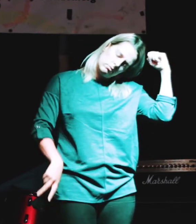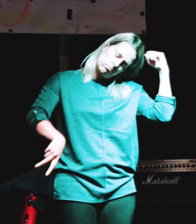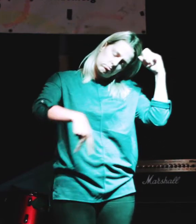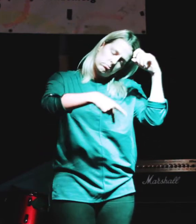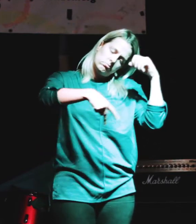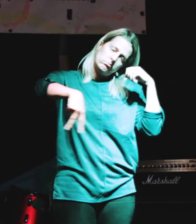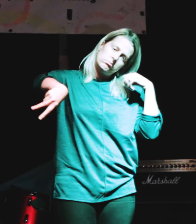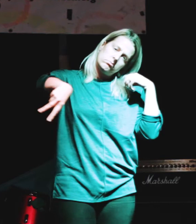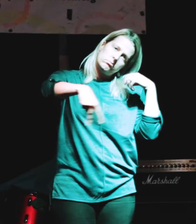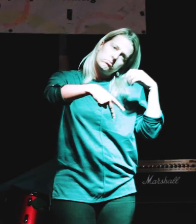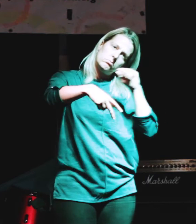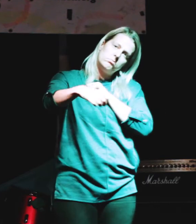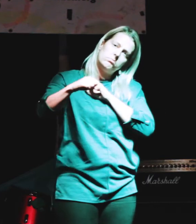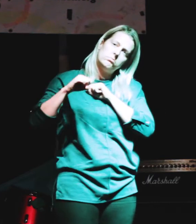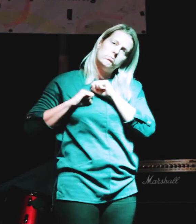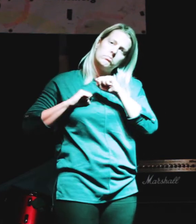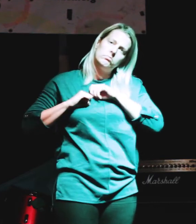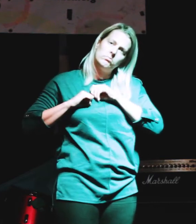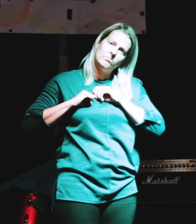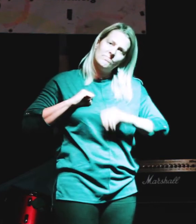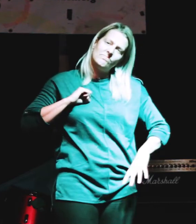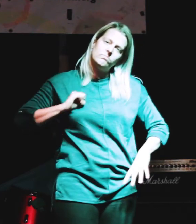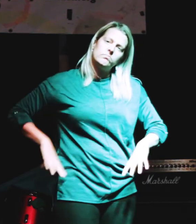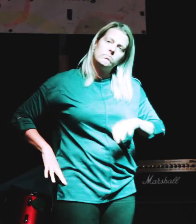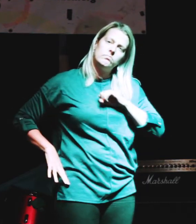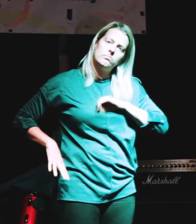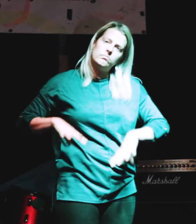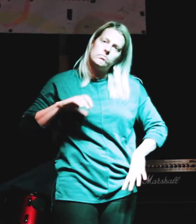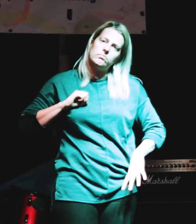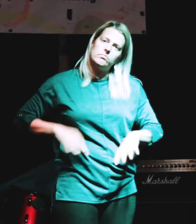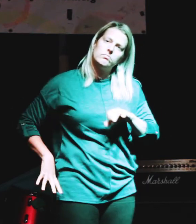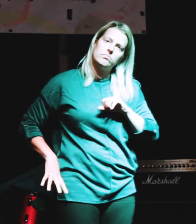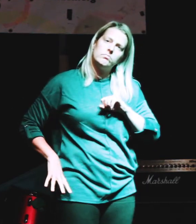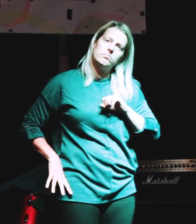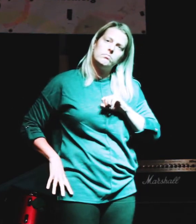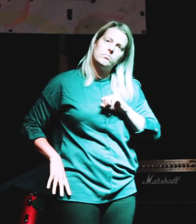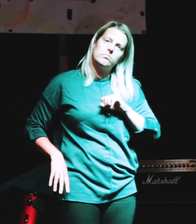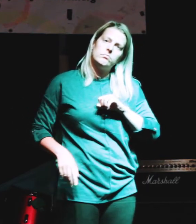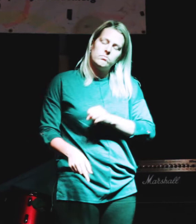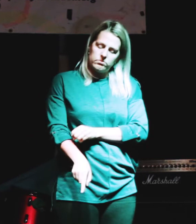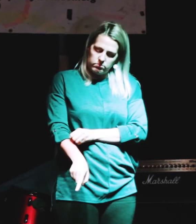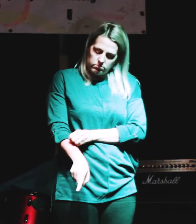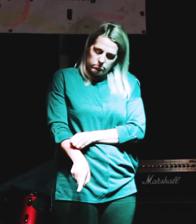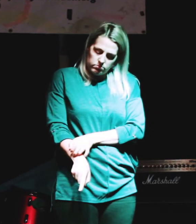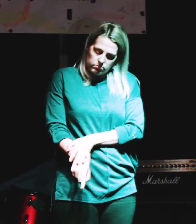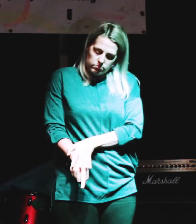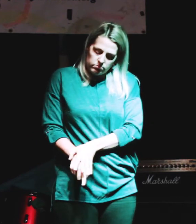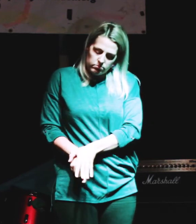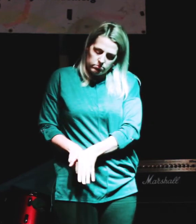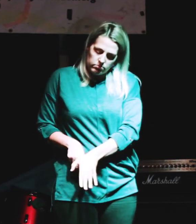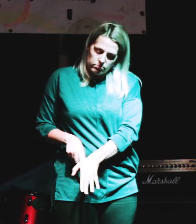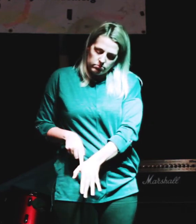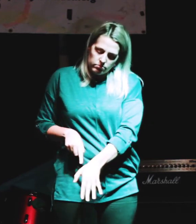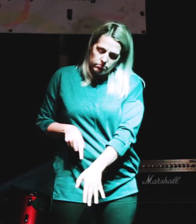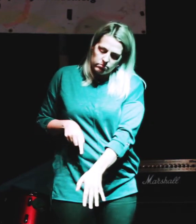being picked apart, drip times drip over the time it takes for a body